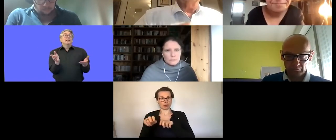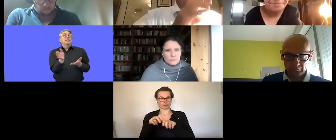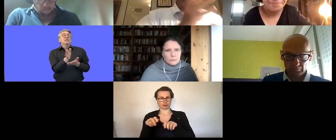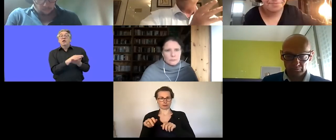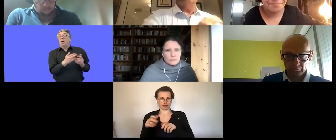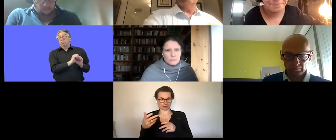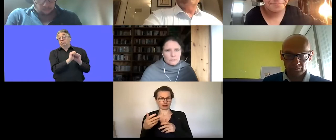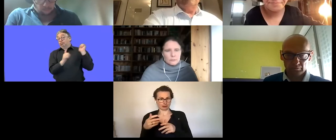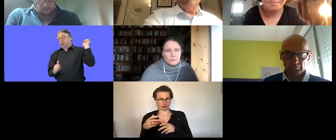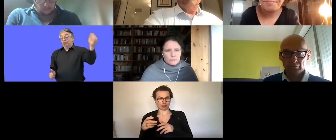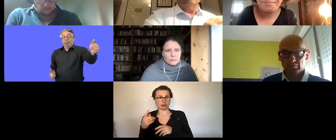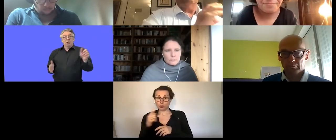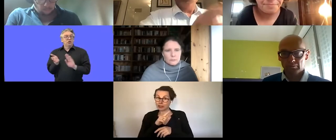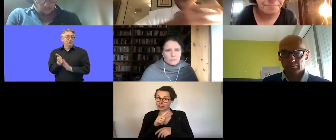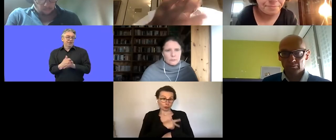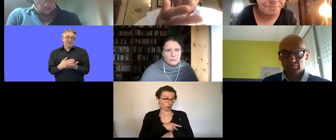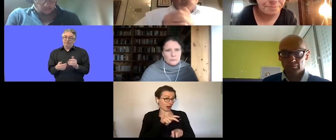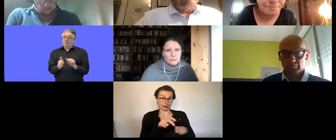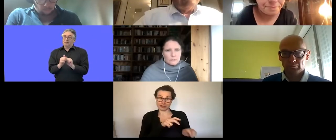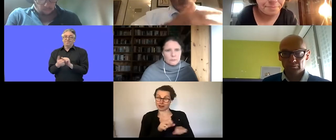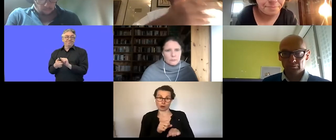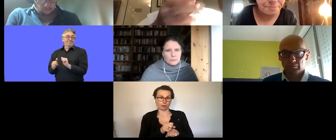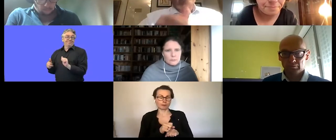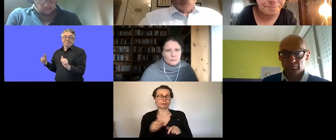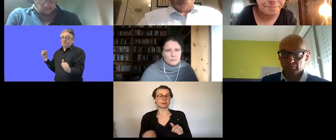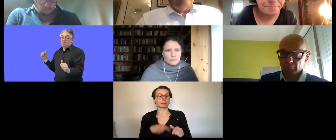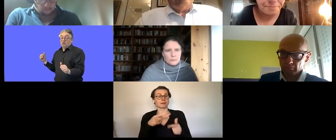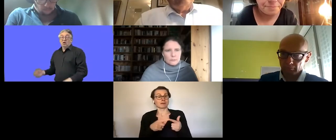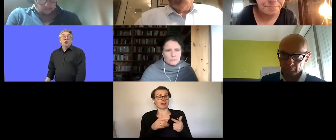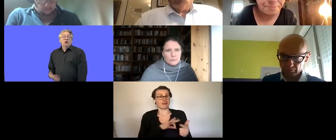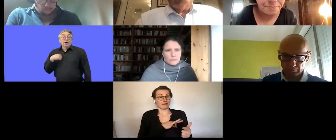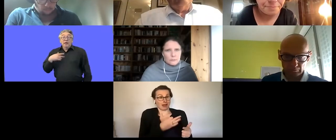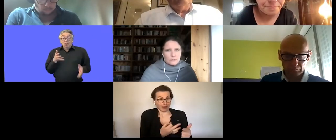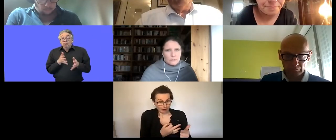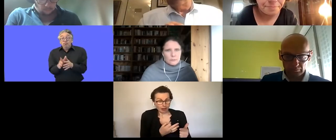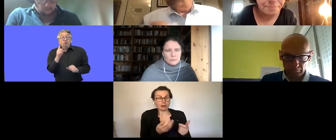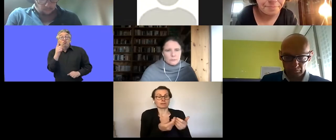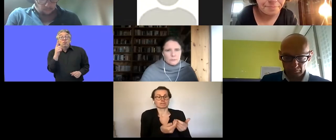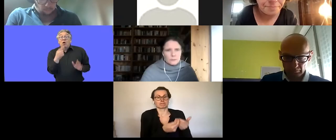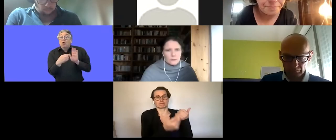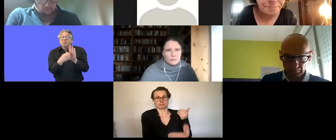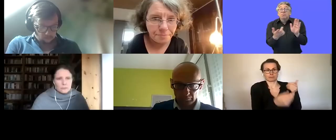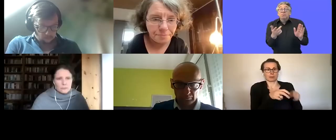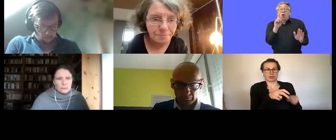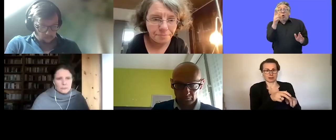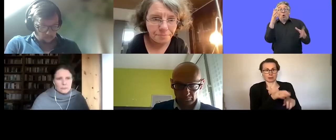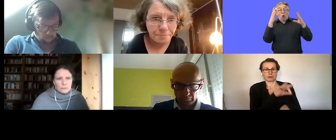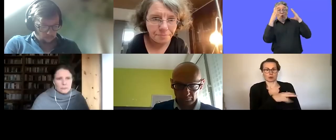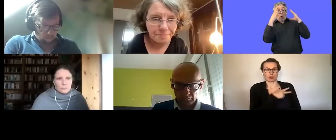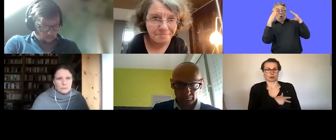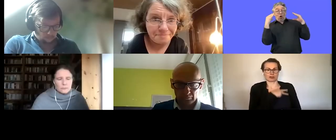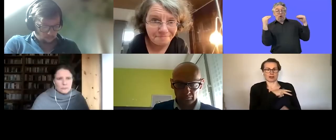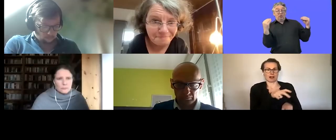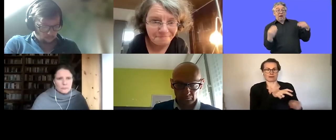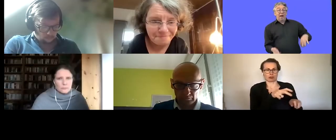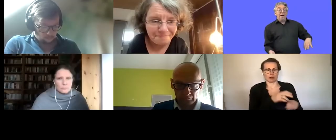netherlands uh all this uh um topic is integrated in the ministry for the economy